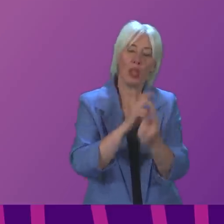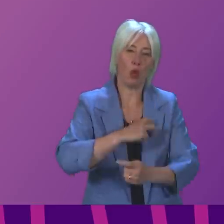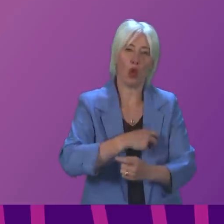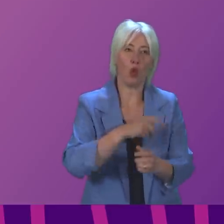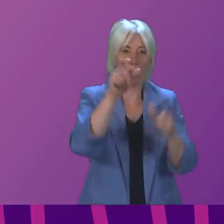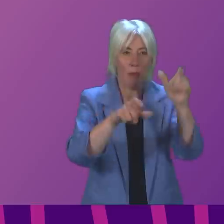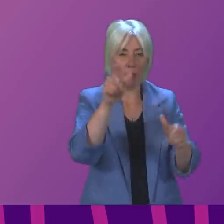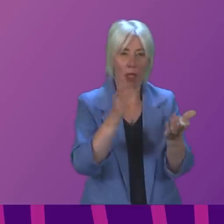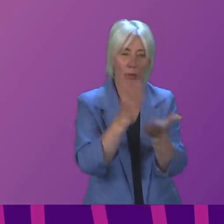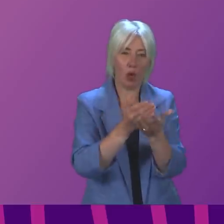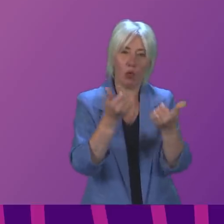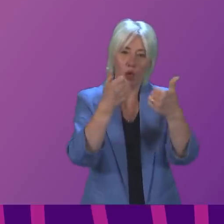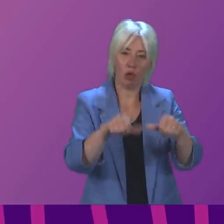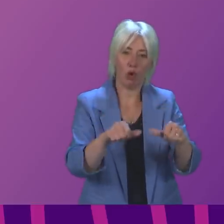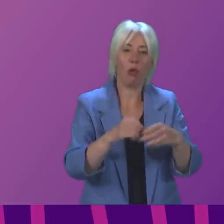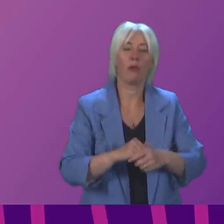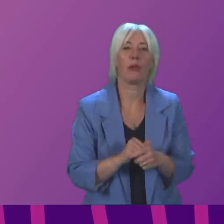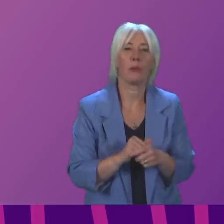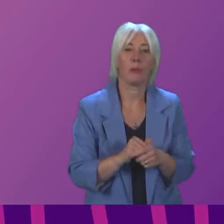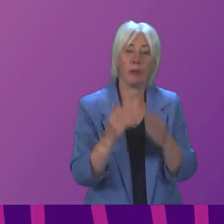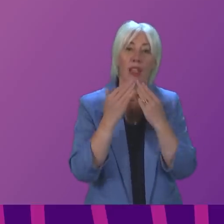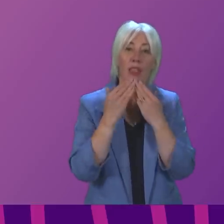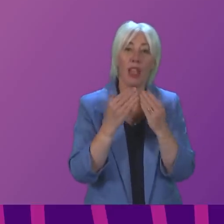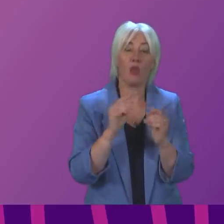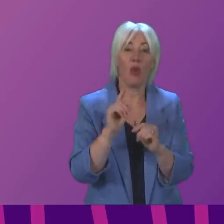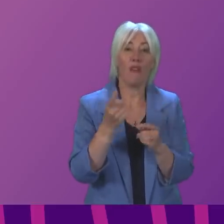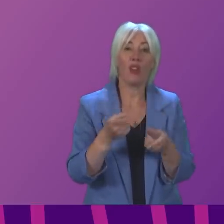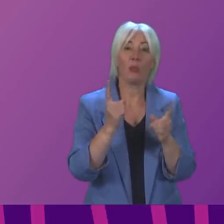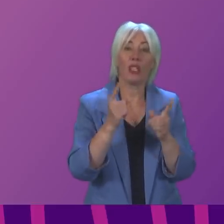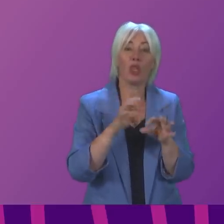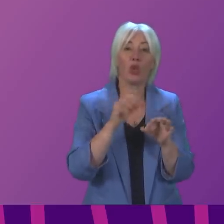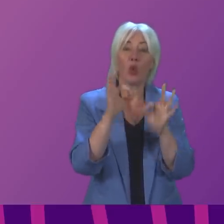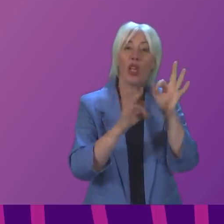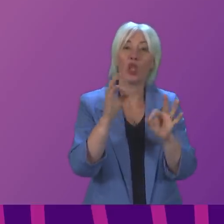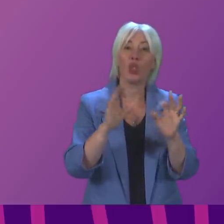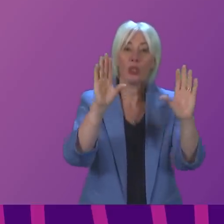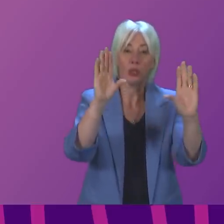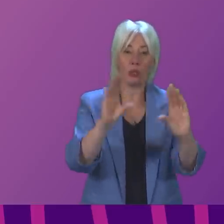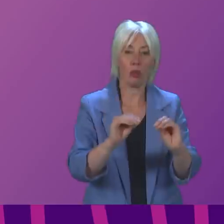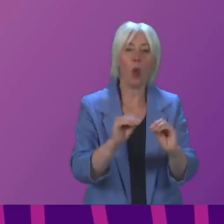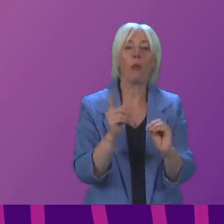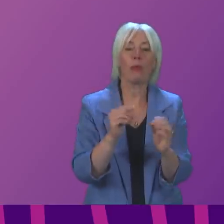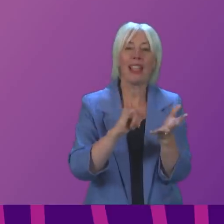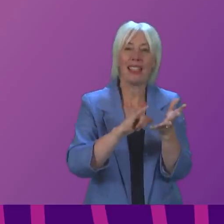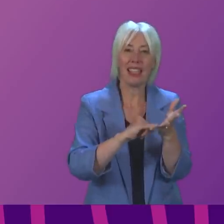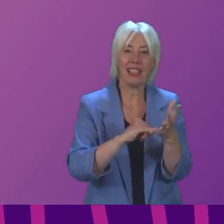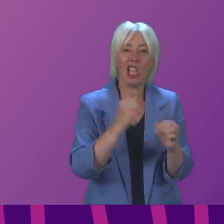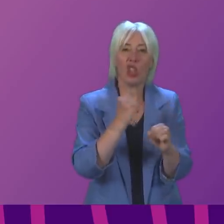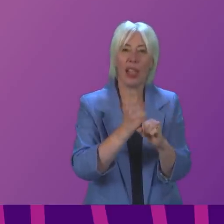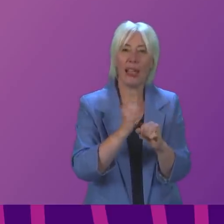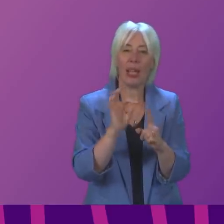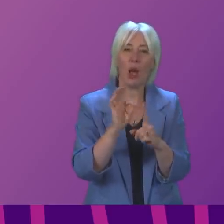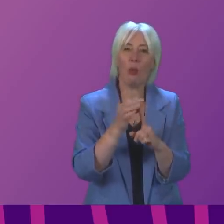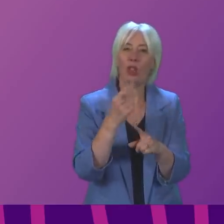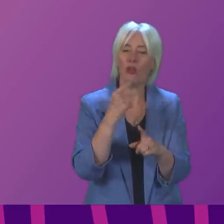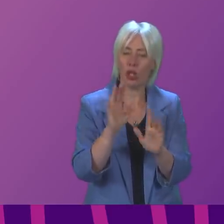resolved satisfactorily. Thank you. That concludes First Minister's questions. Point of order, Sandesh Gulhani. I